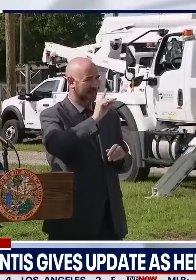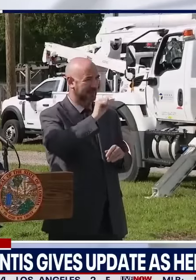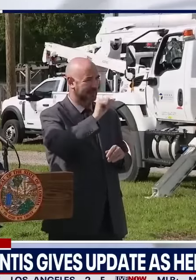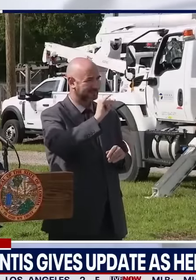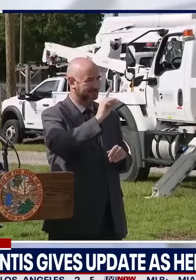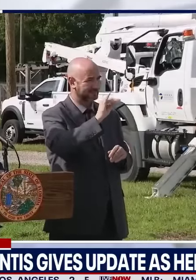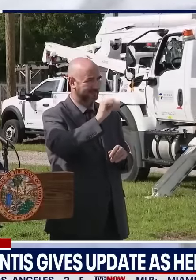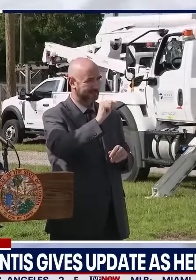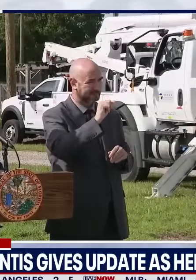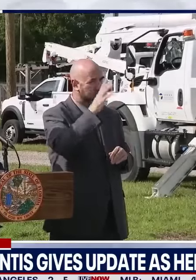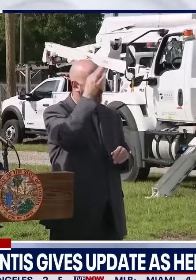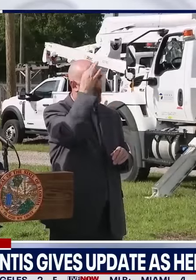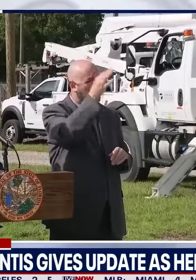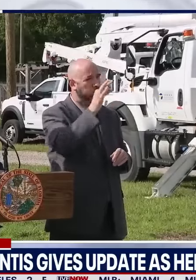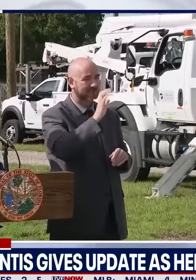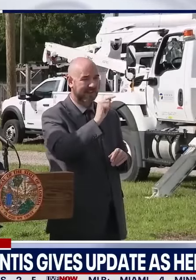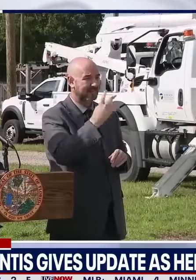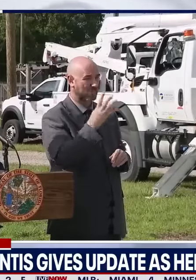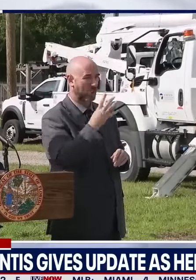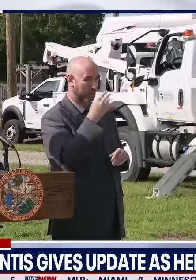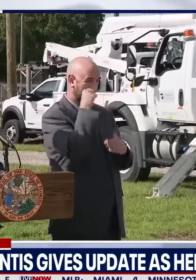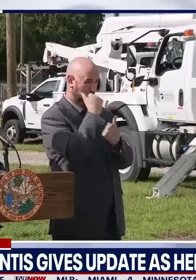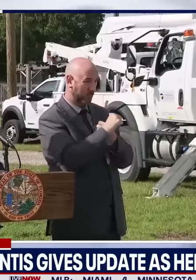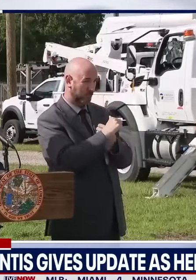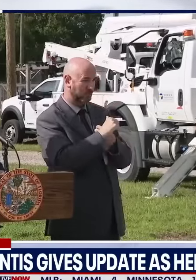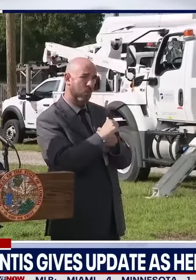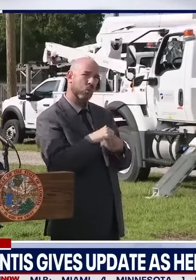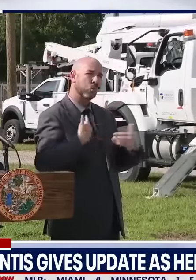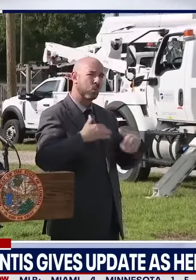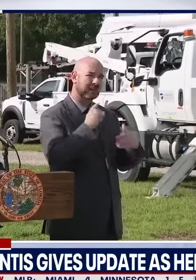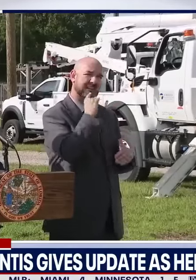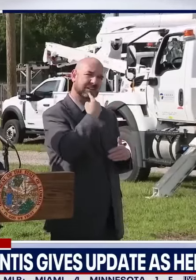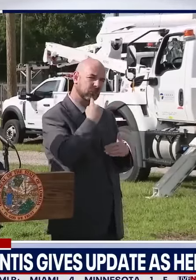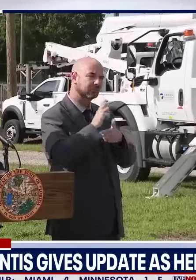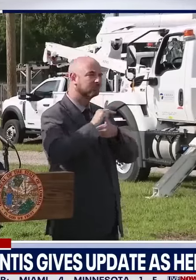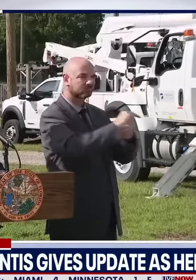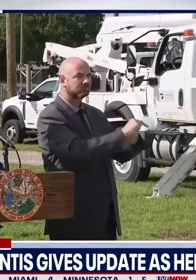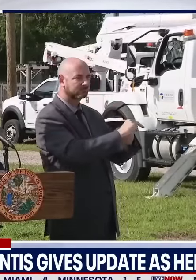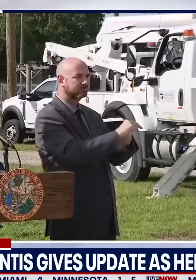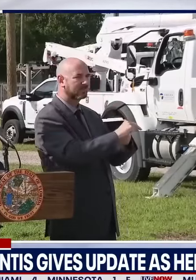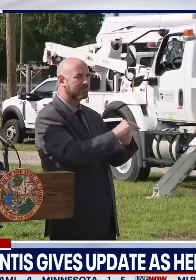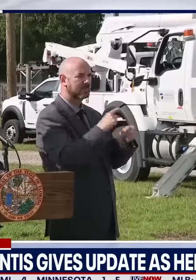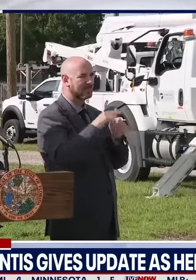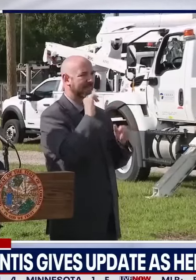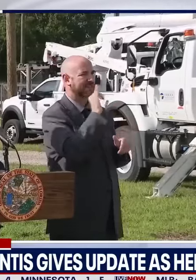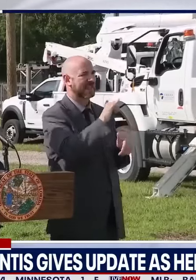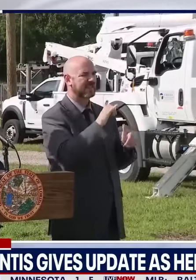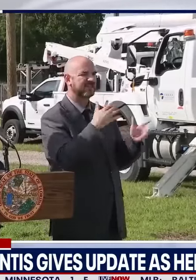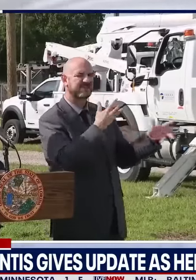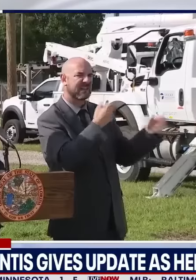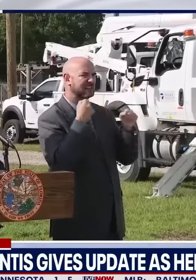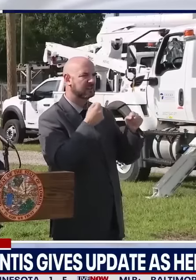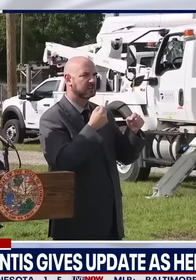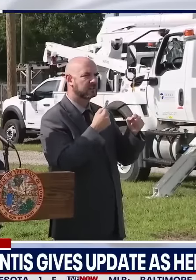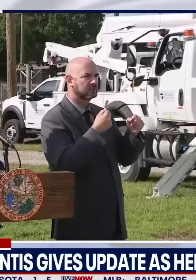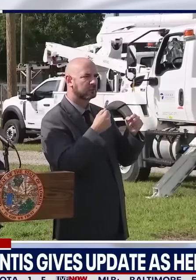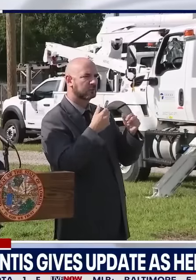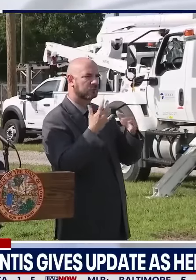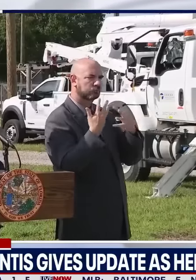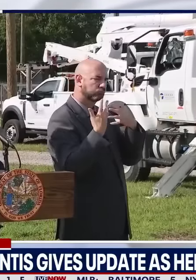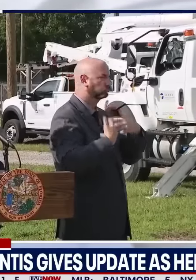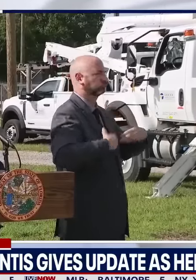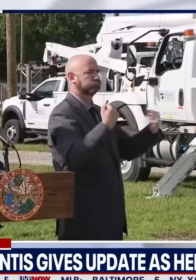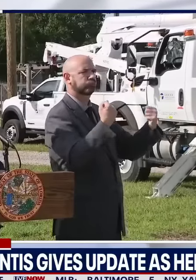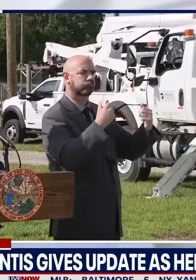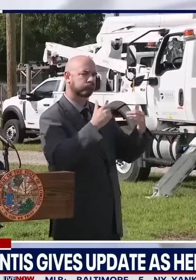four, it was a major hurricane. You had, I think, the fastest restoration that we've had, but then Ian was millions of people out. And you had